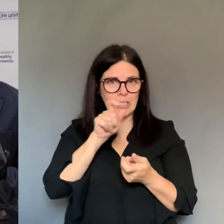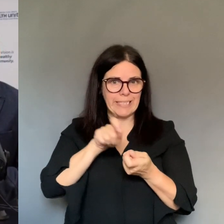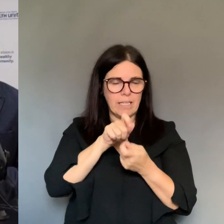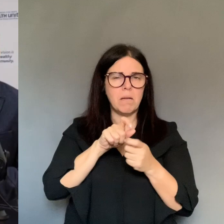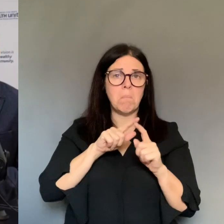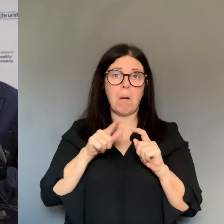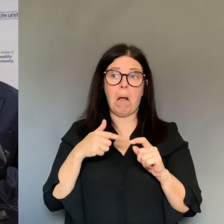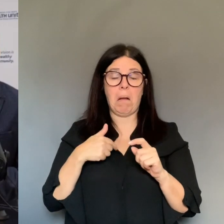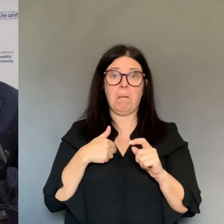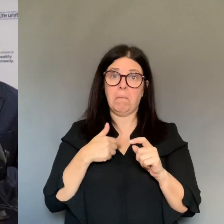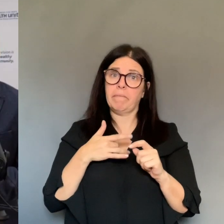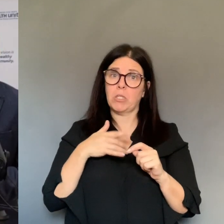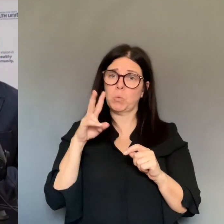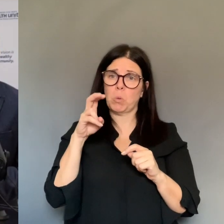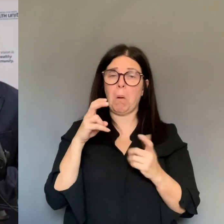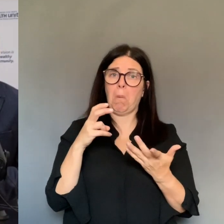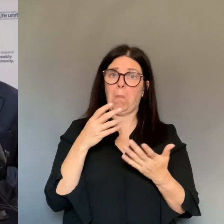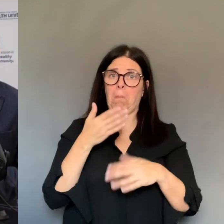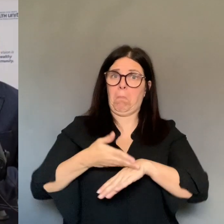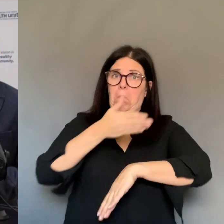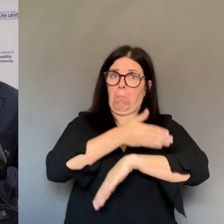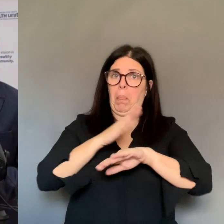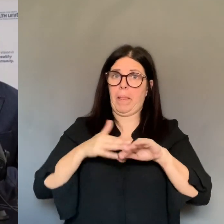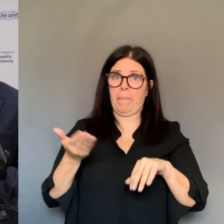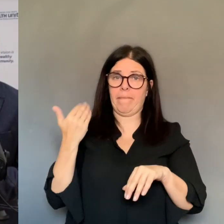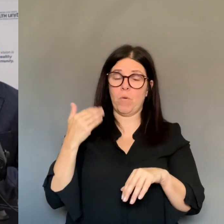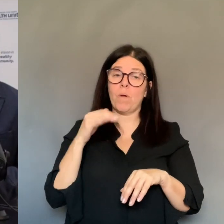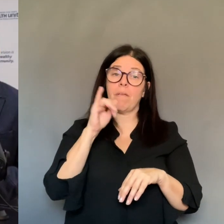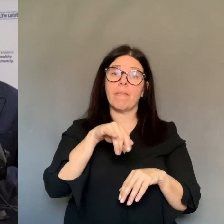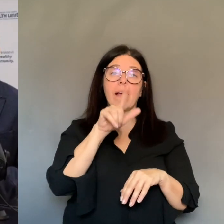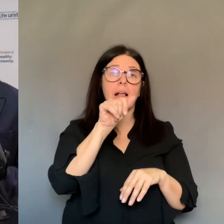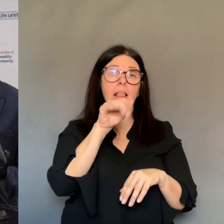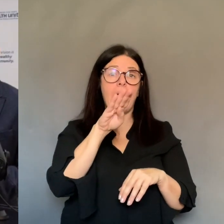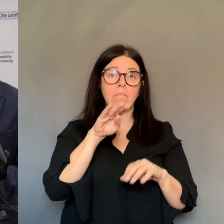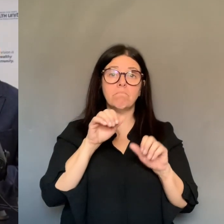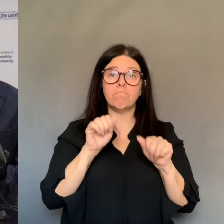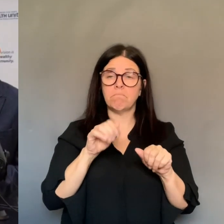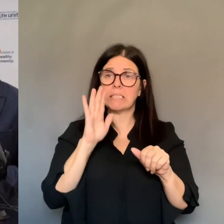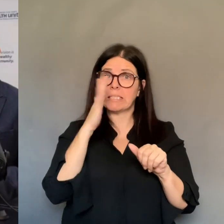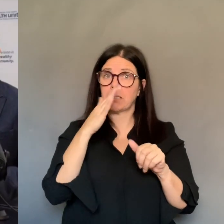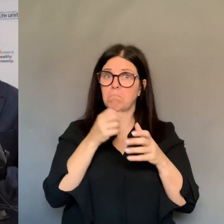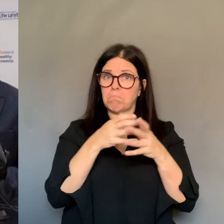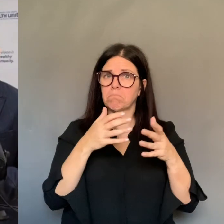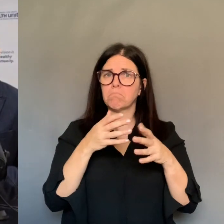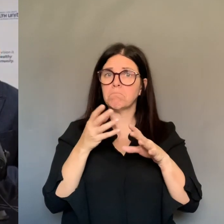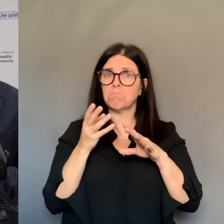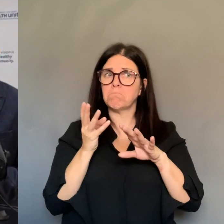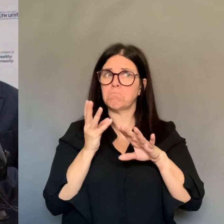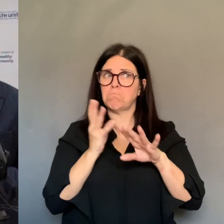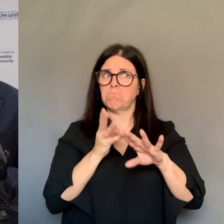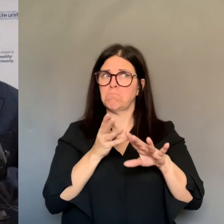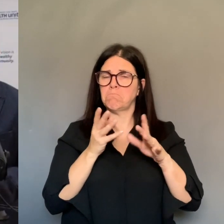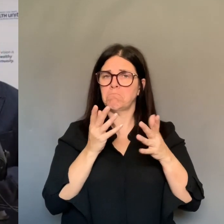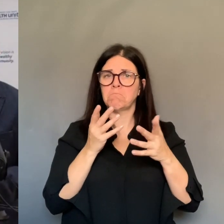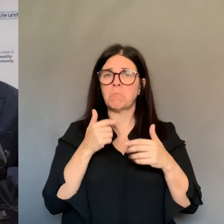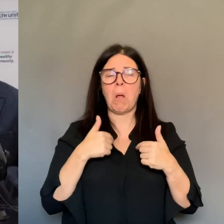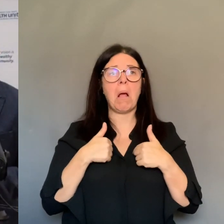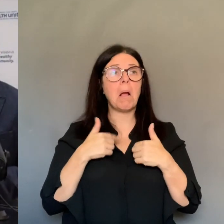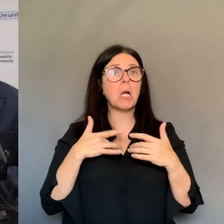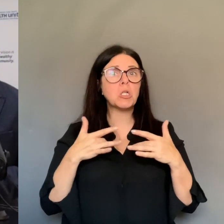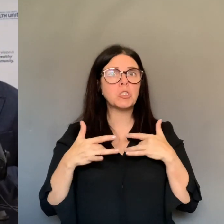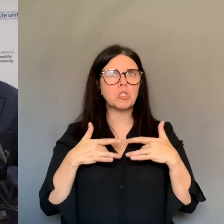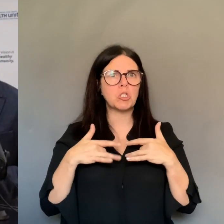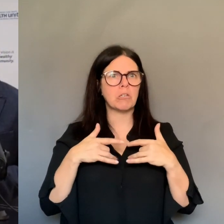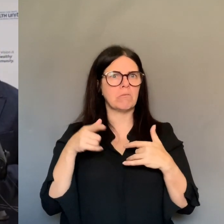Dr. Ahmed, your recommendations that the healthcare workers self-isolate, is that only for cross-border healthcare workers or does that